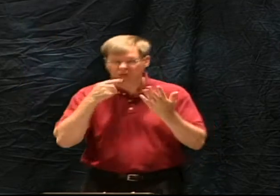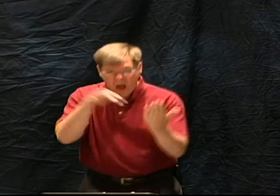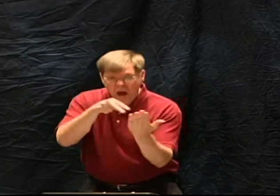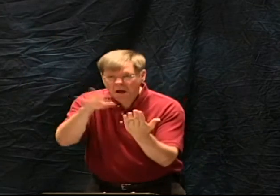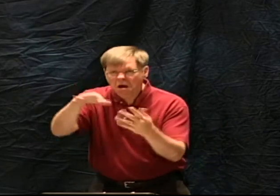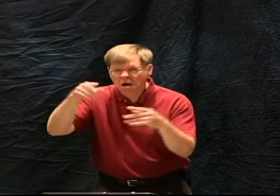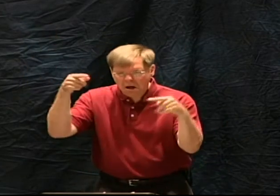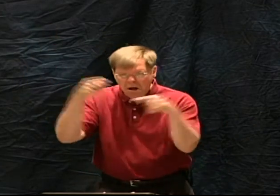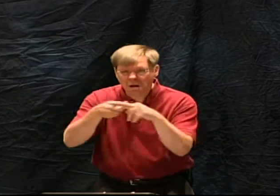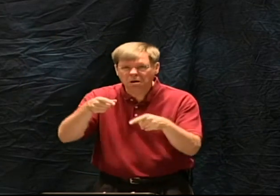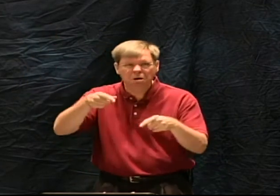age of 22